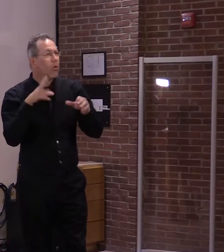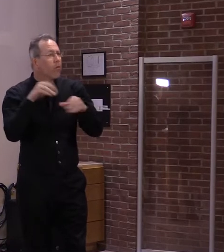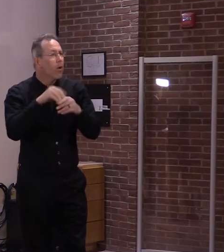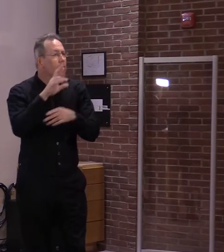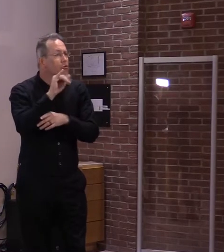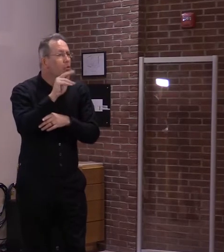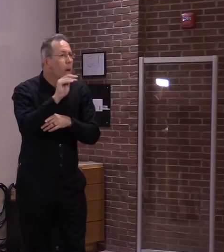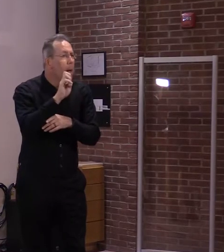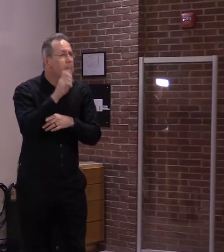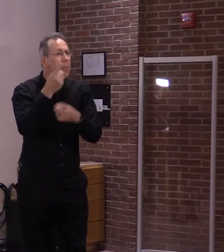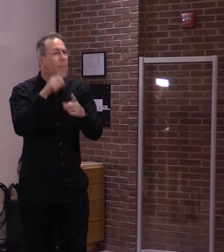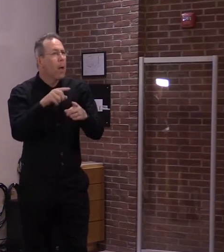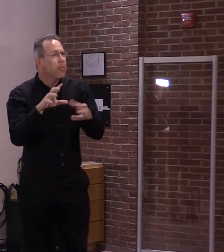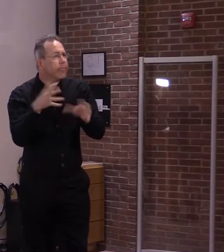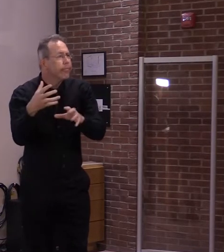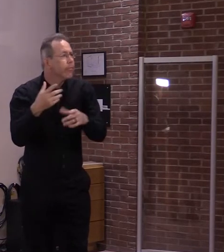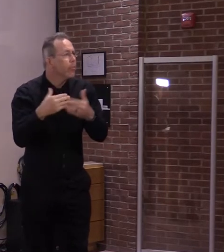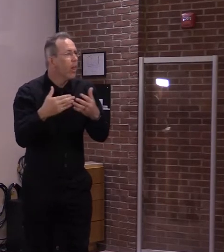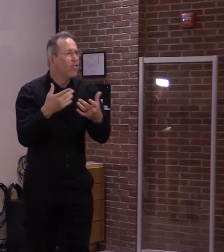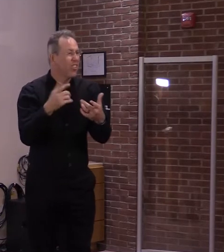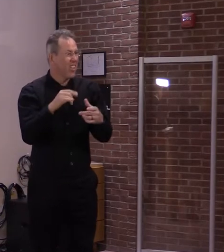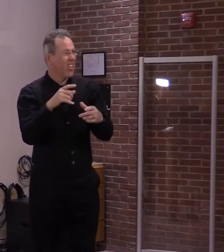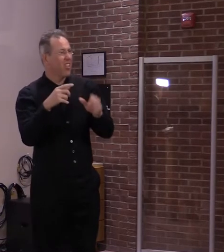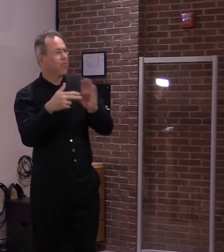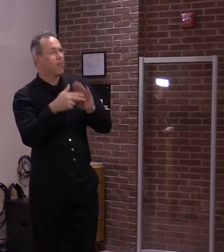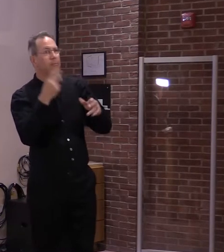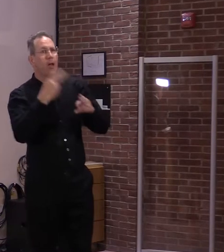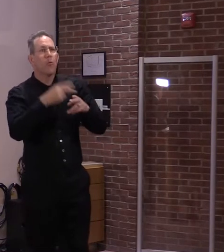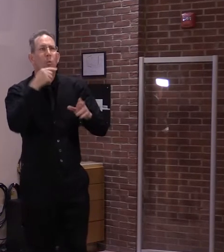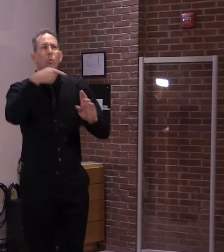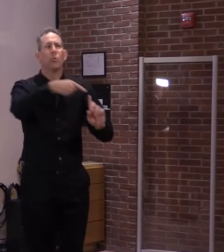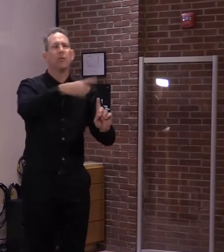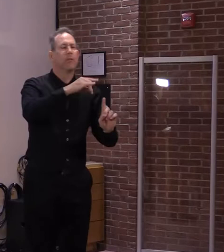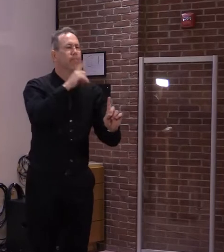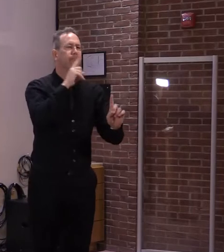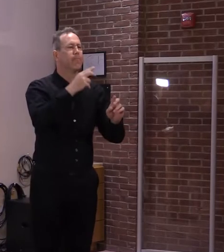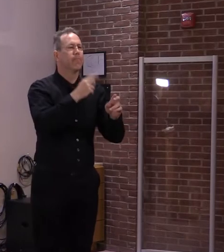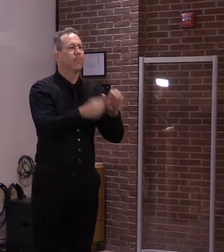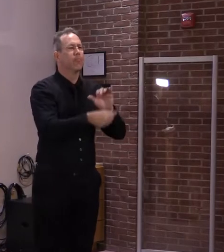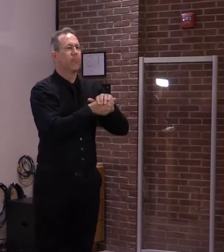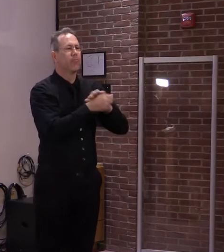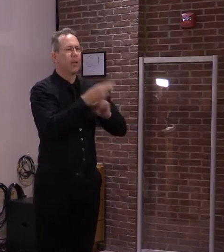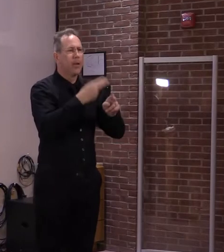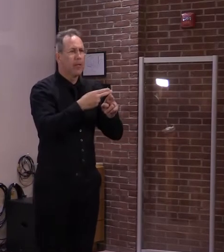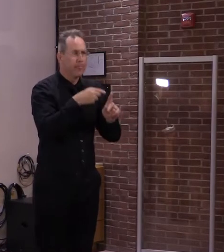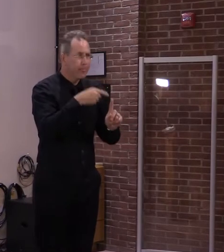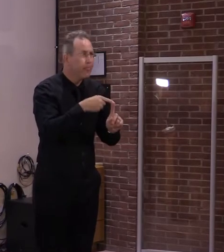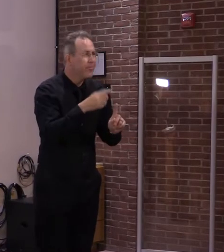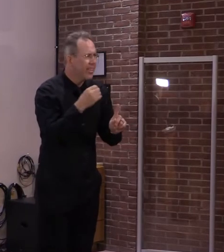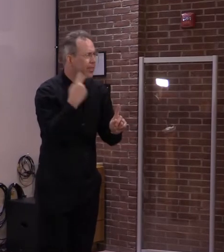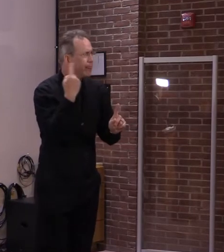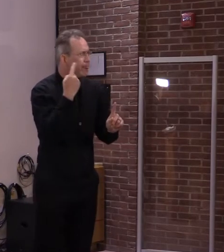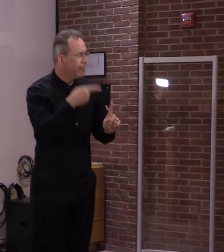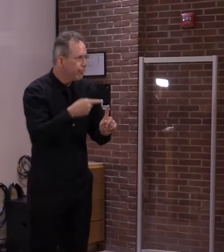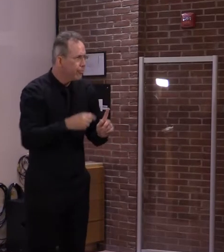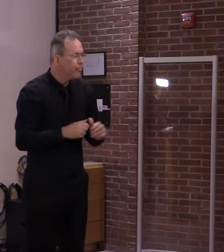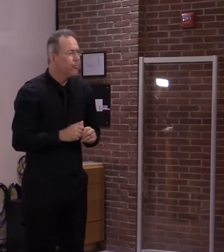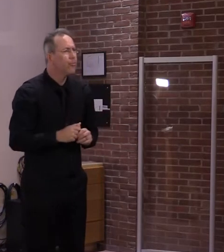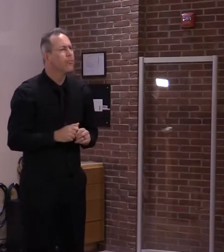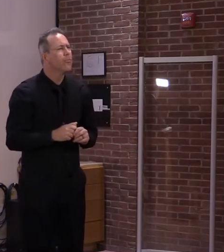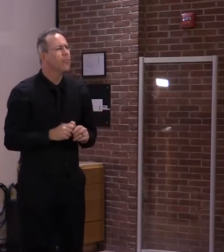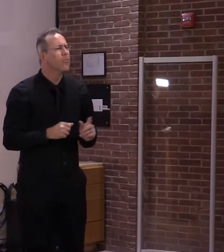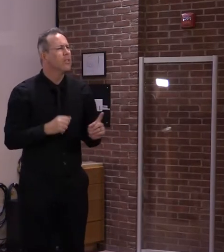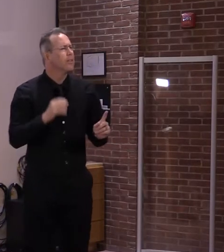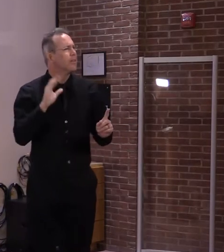And for decades minors have shared the roadways with the rest of society with the understanding that they'd be held to the same standard. And now it